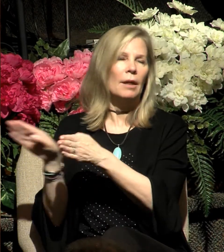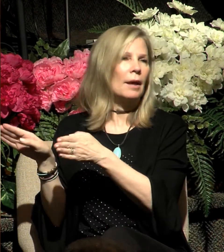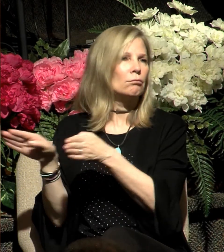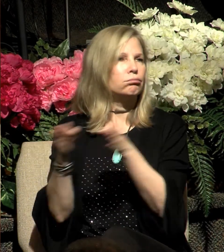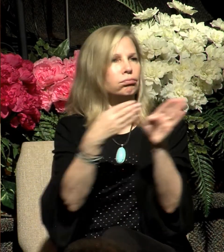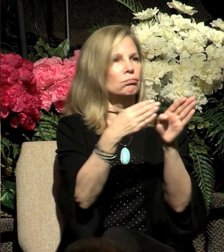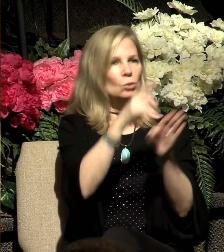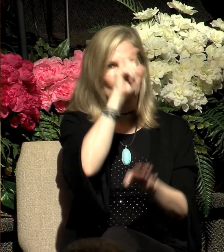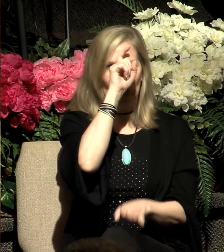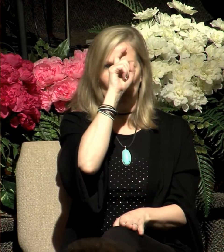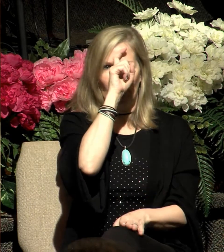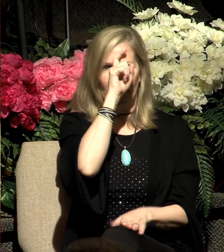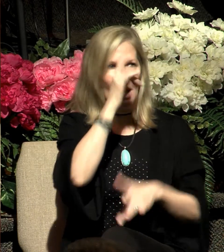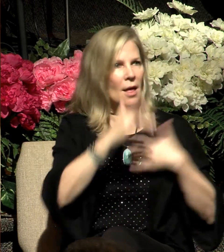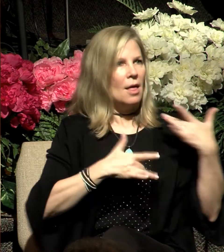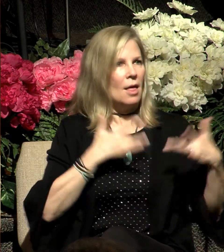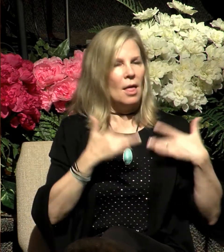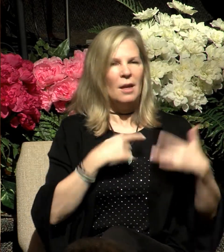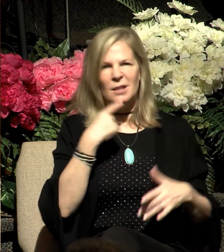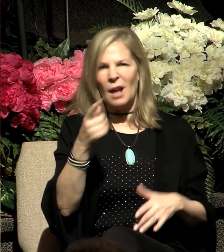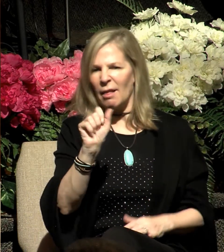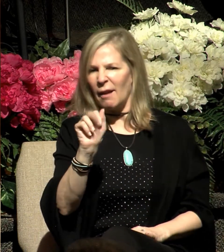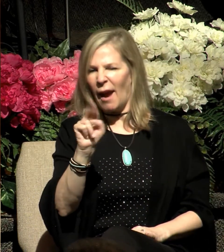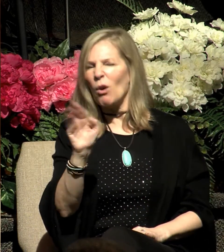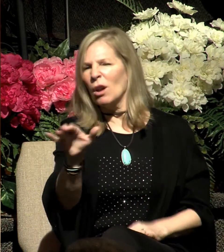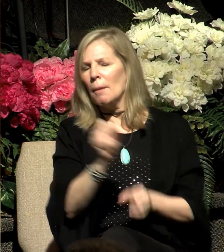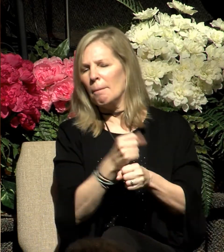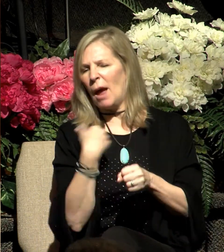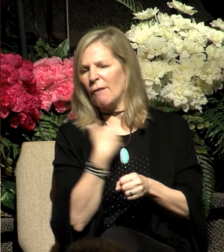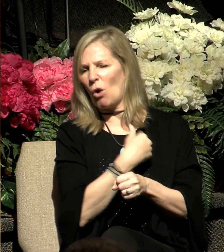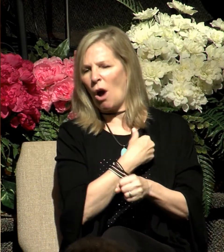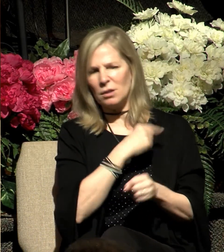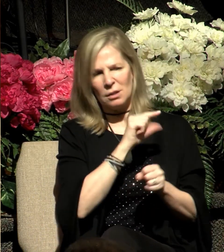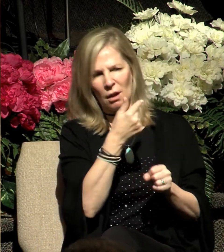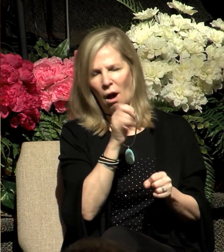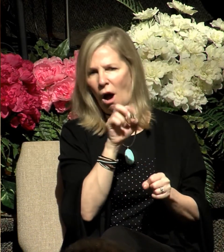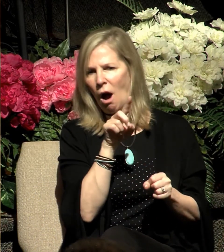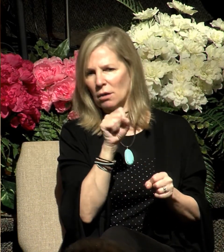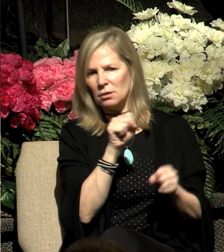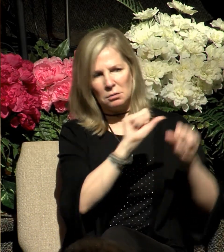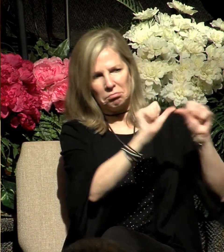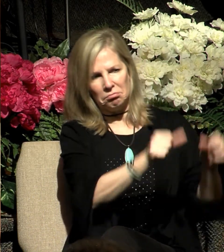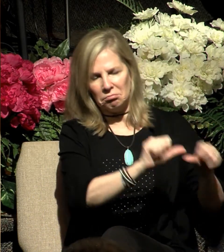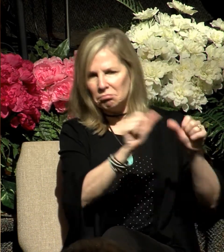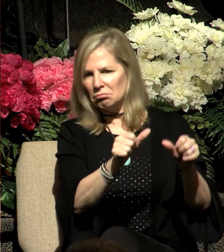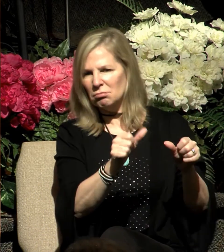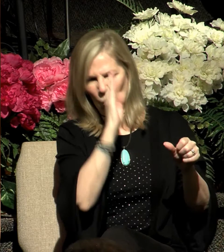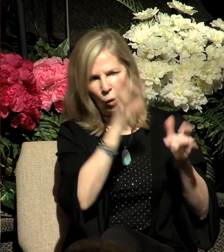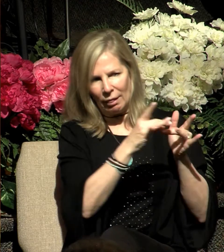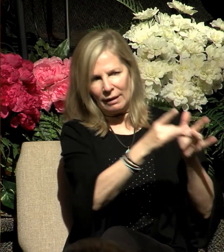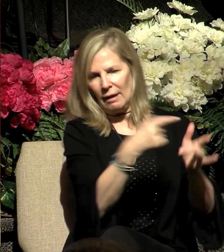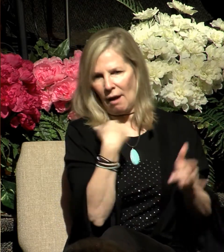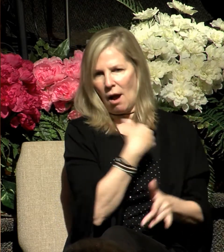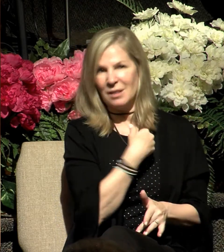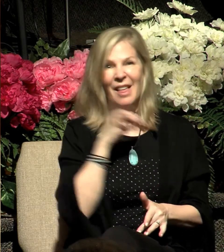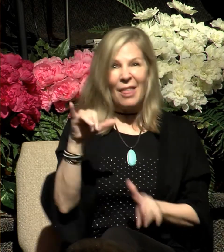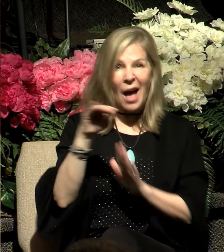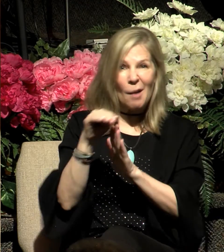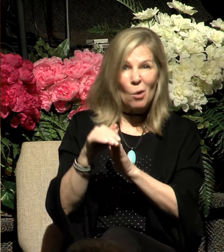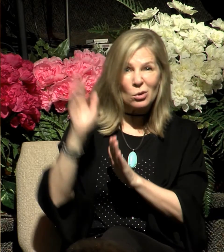saying to Aaron, Make for us gods who will go before us. For this Moses who led us out of the land of Egypt, we don't know what happened